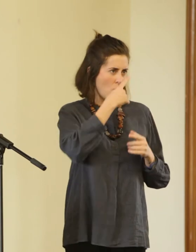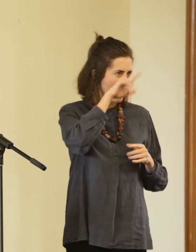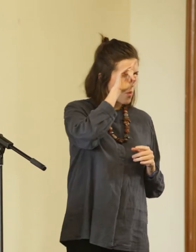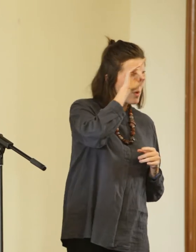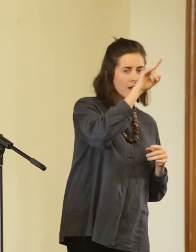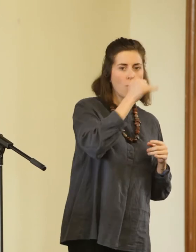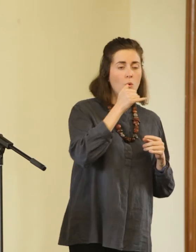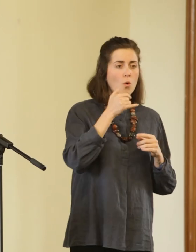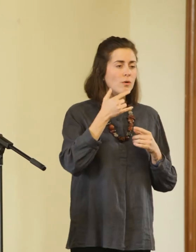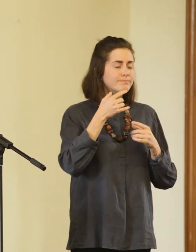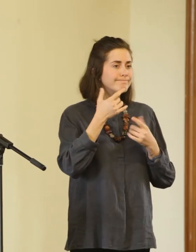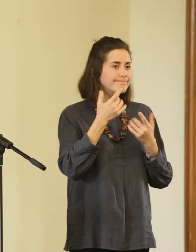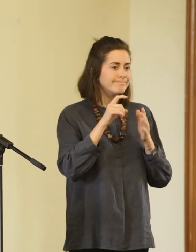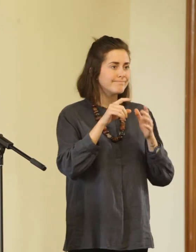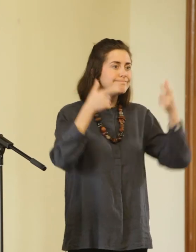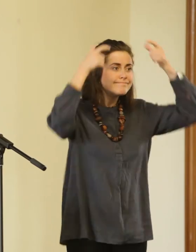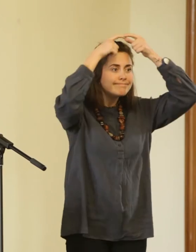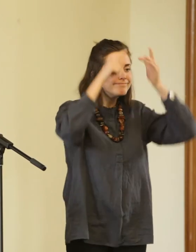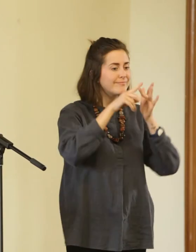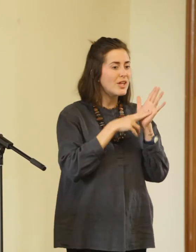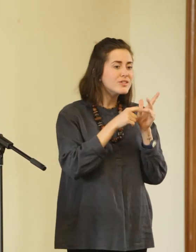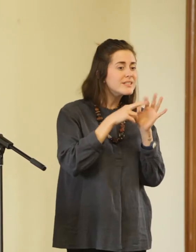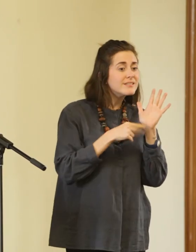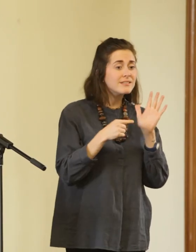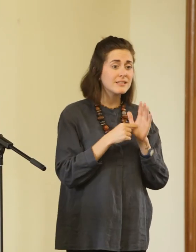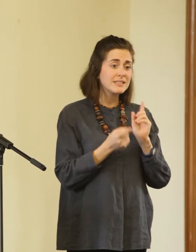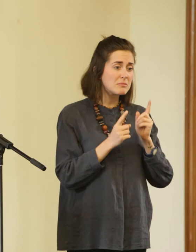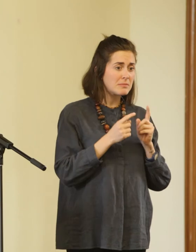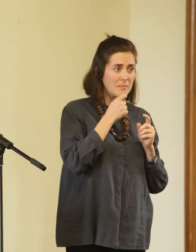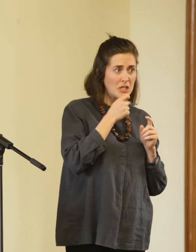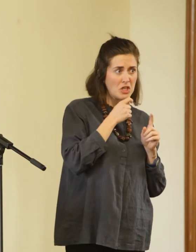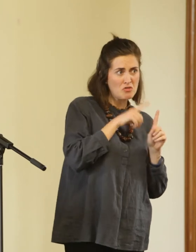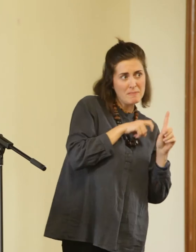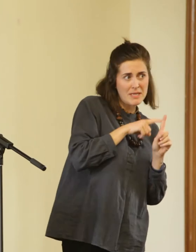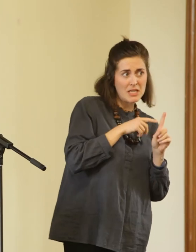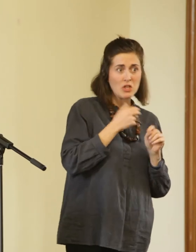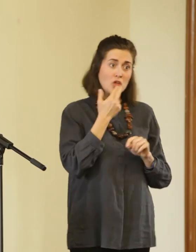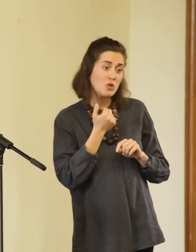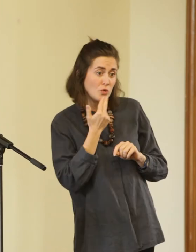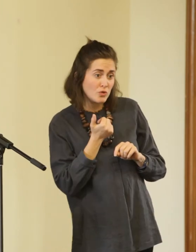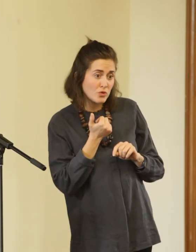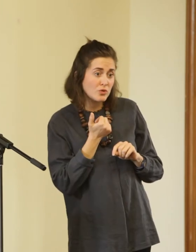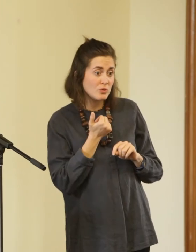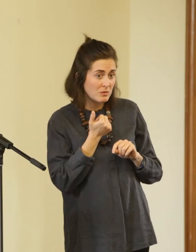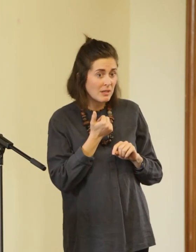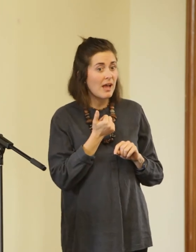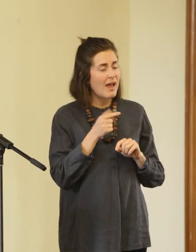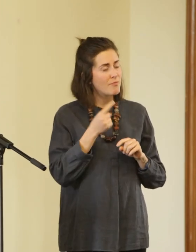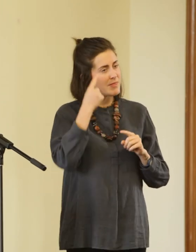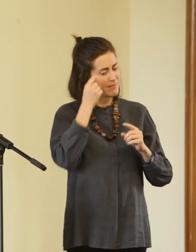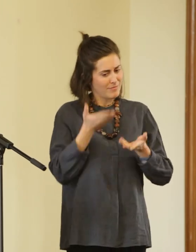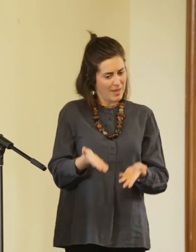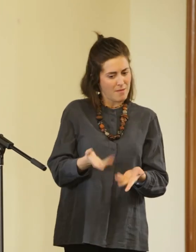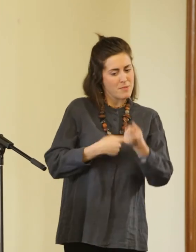often in performance as creepy but cute, and how they symbolically act as placeholders for possible futures.